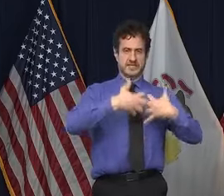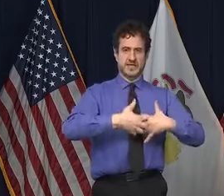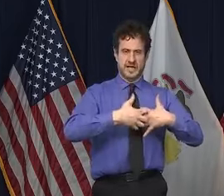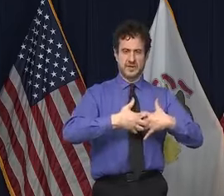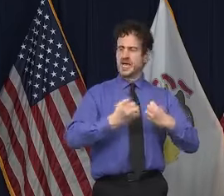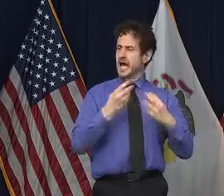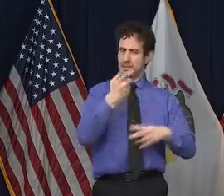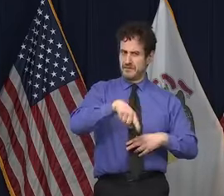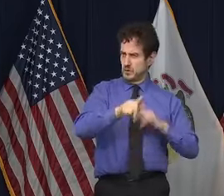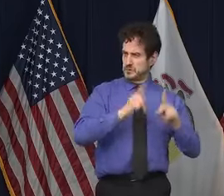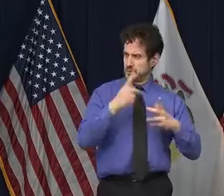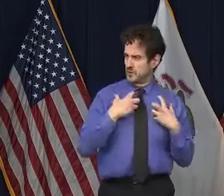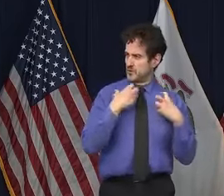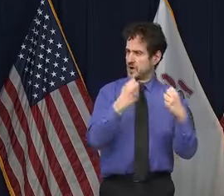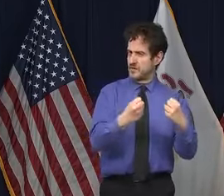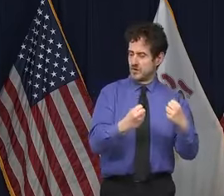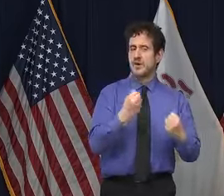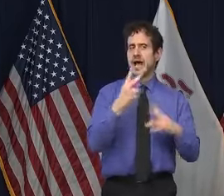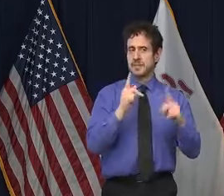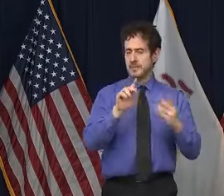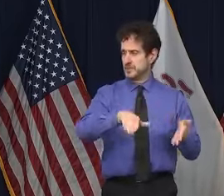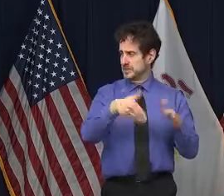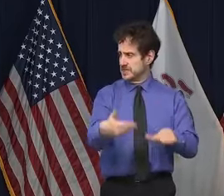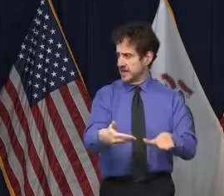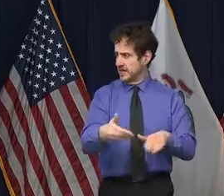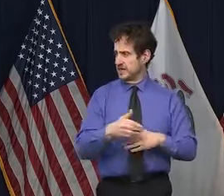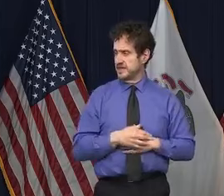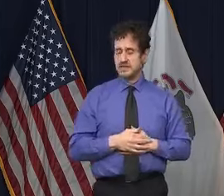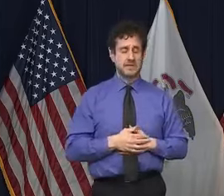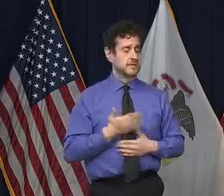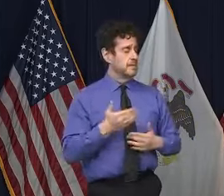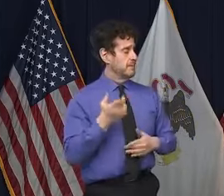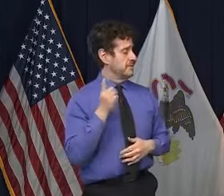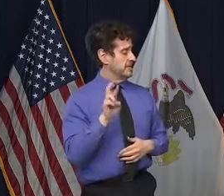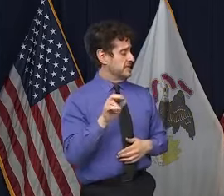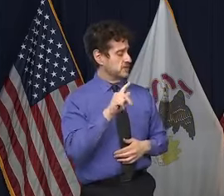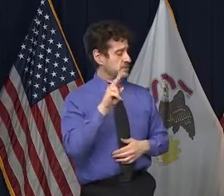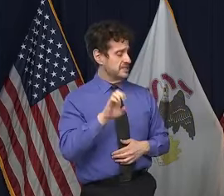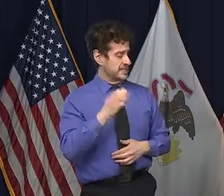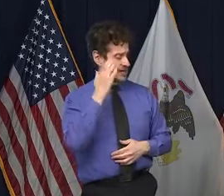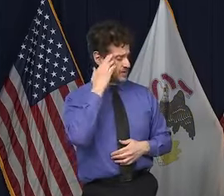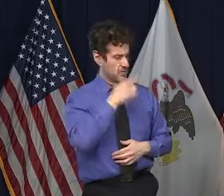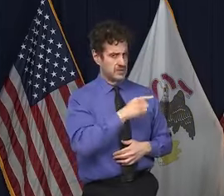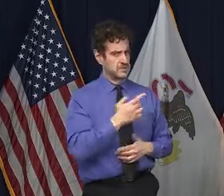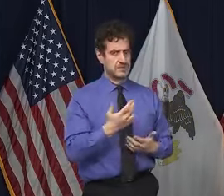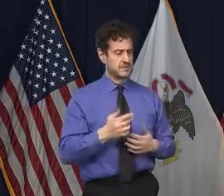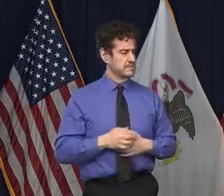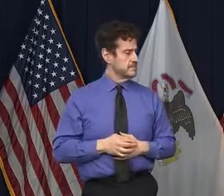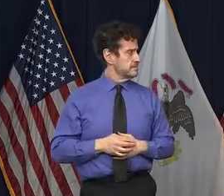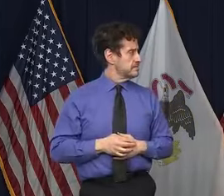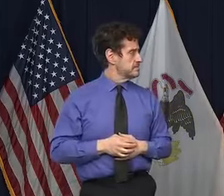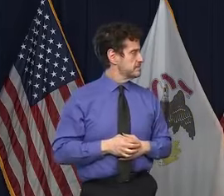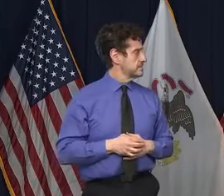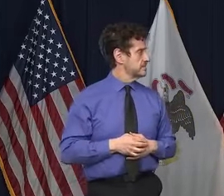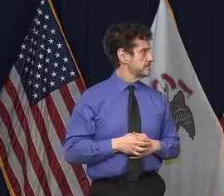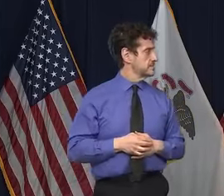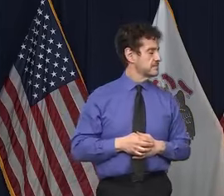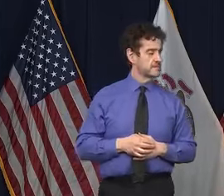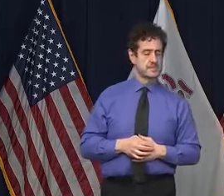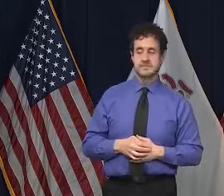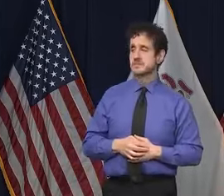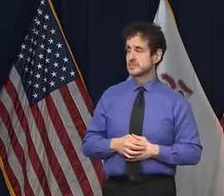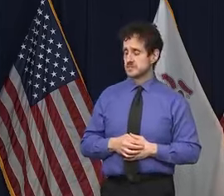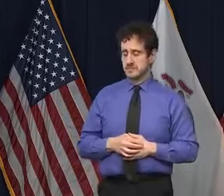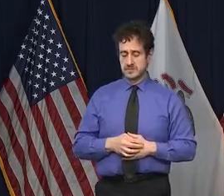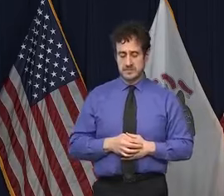I'm sorry, is the question, do I know what the percentage of people are? Zika is better for this question. Yeah, I don't think that's a number I have. There